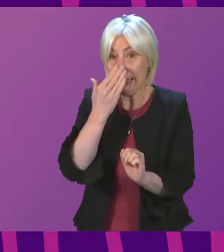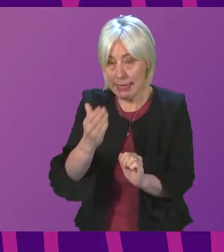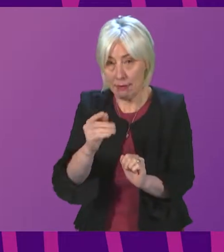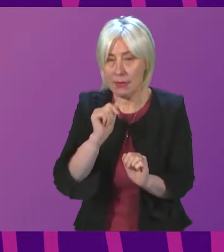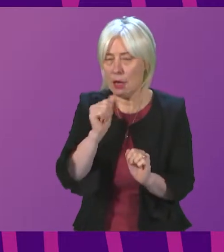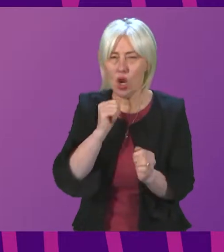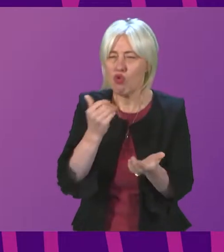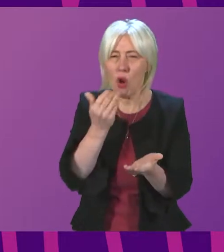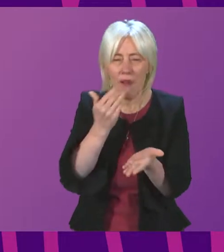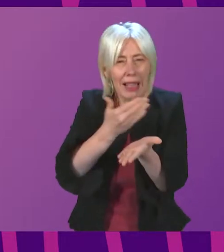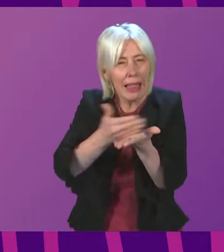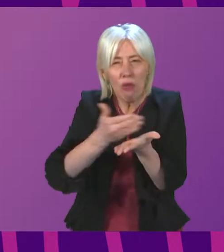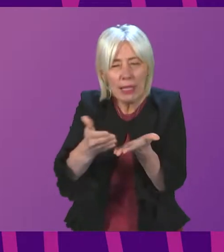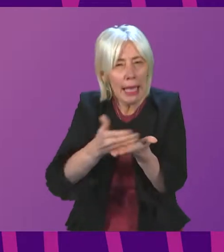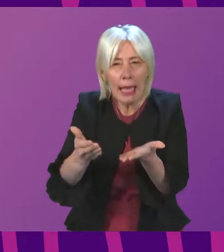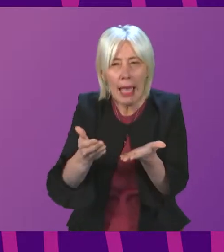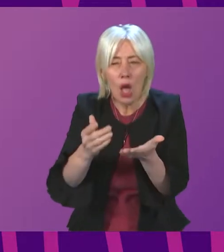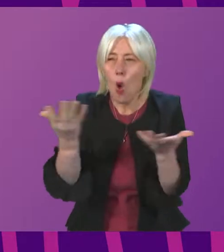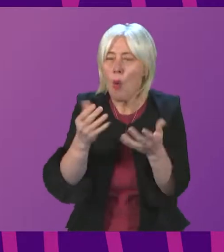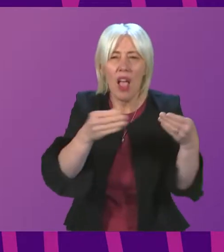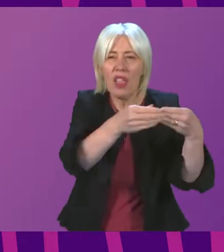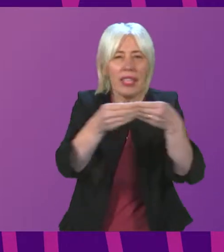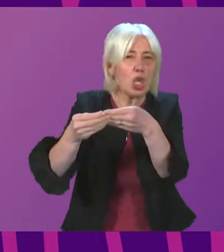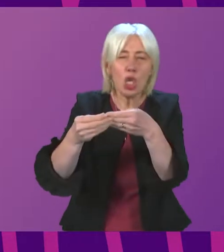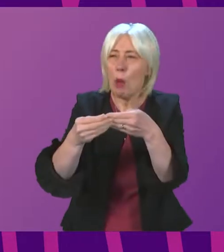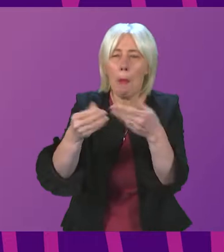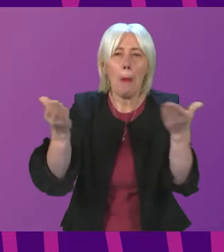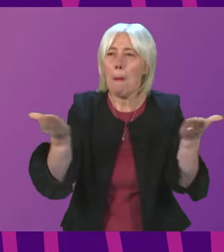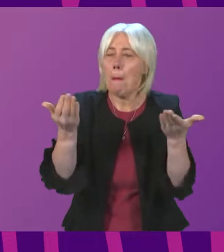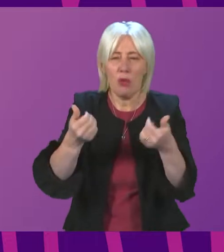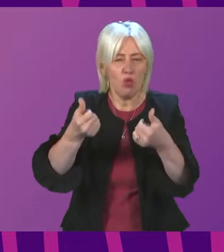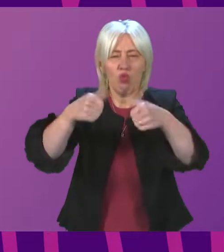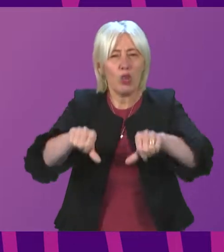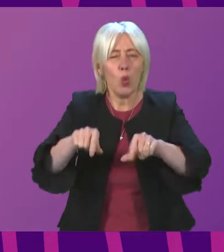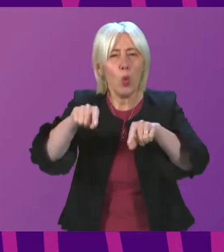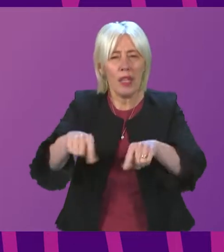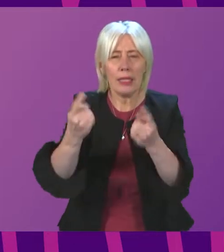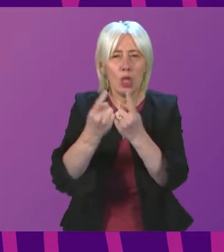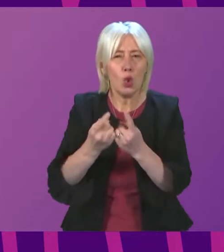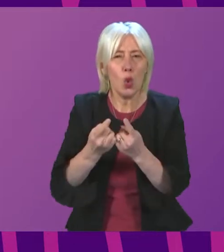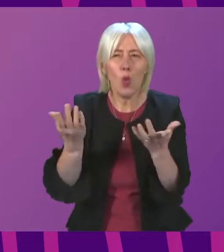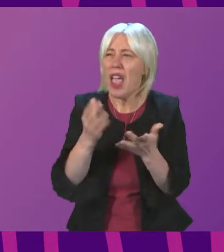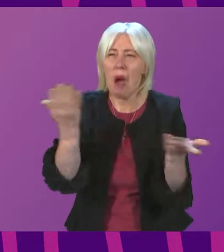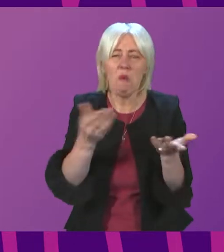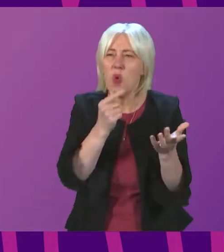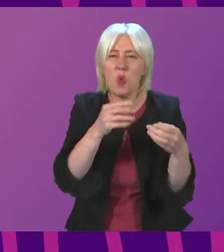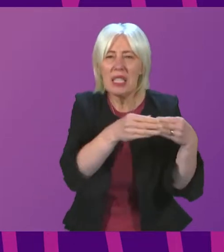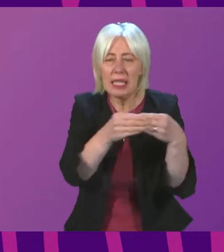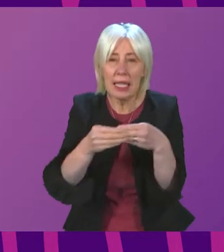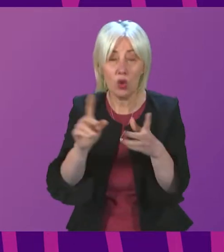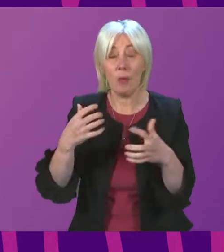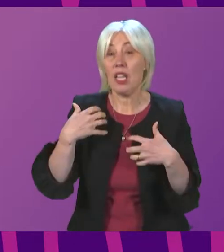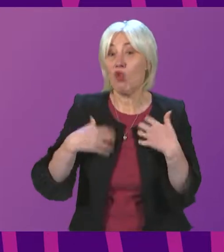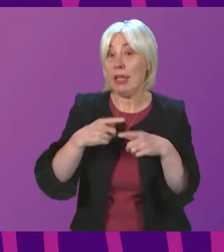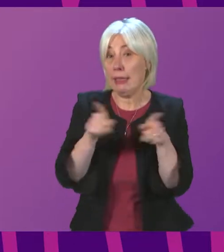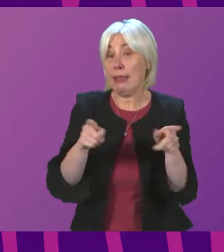lack of clarity as to where the leadership for a resolution of this issue might lie i would be interested in their comments